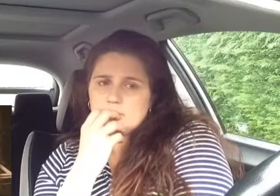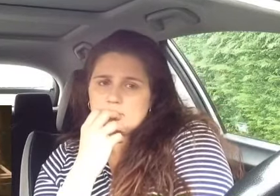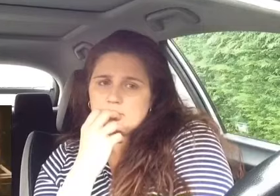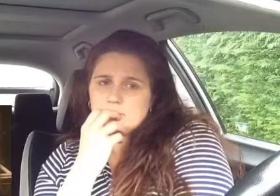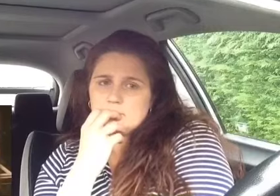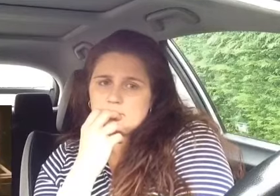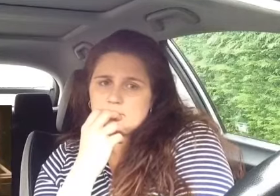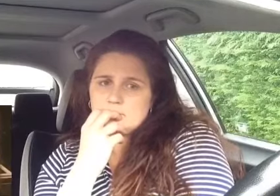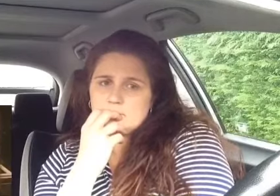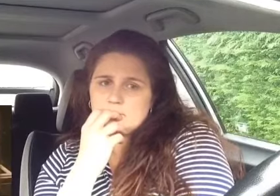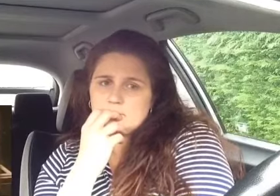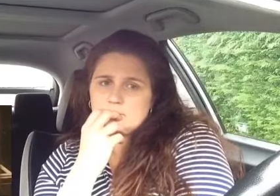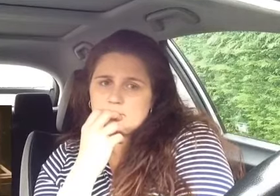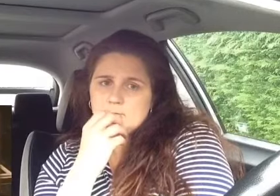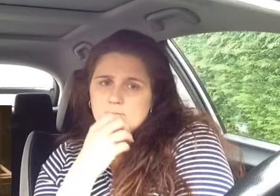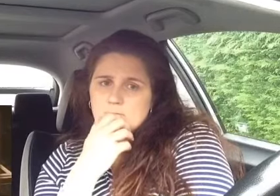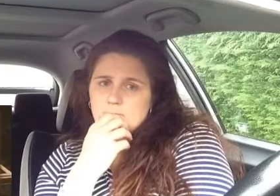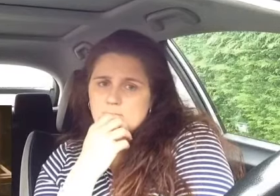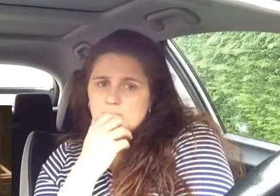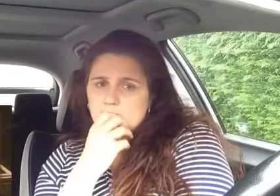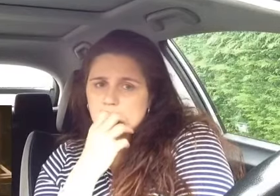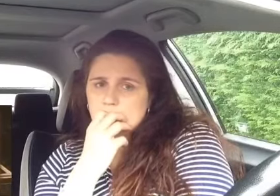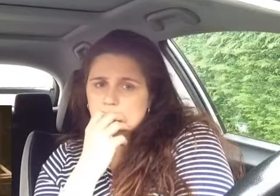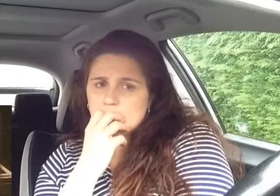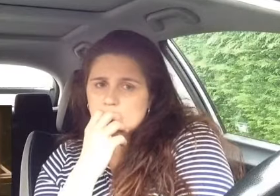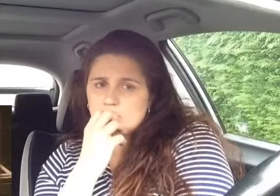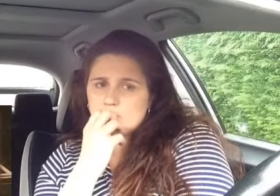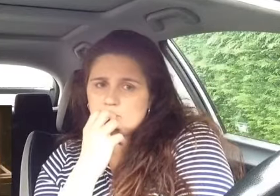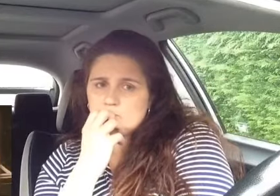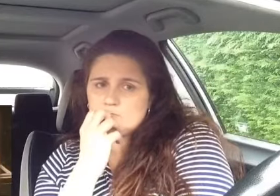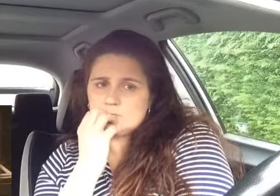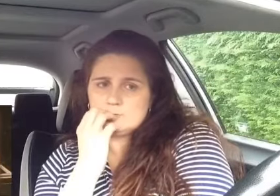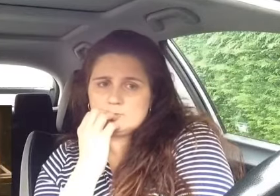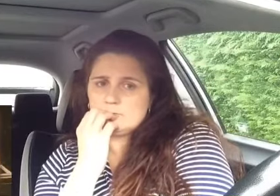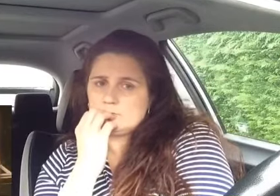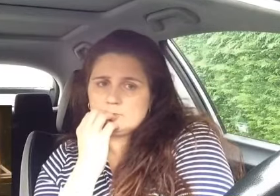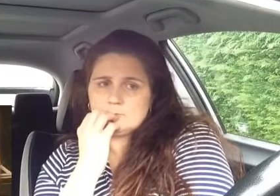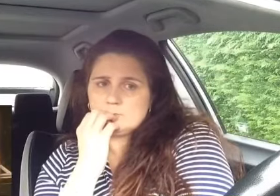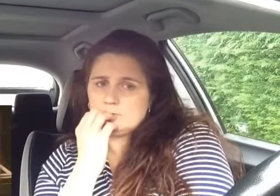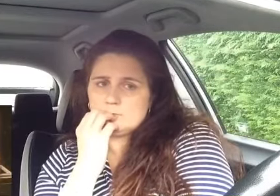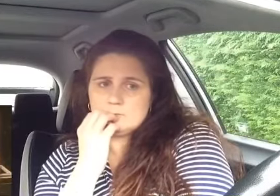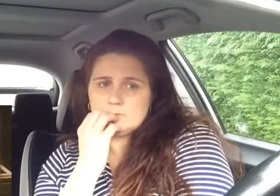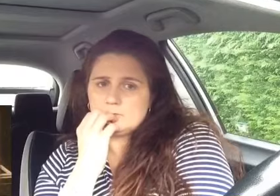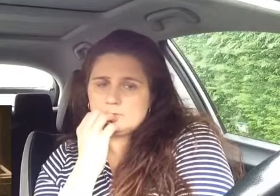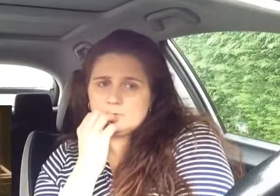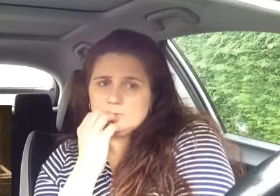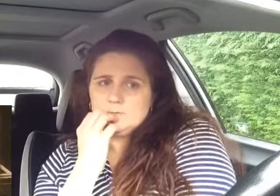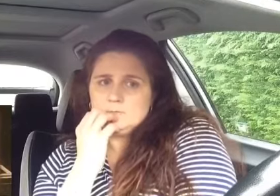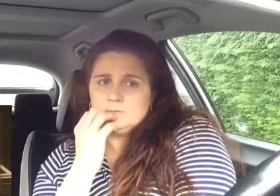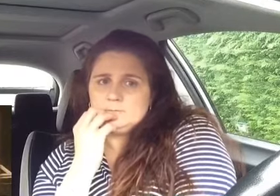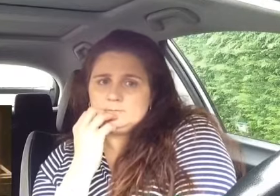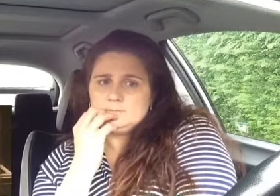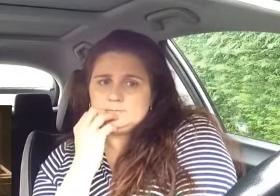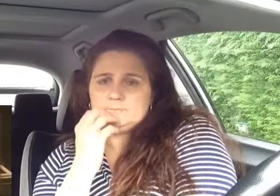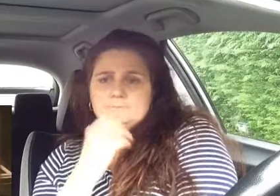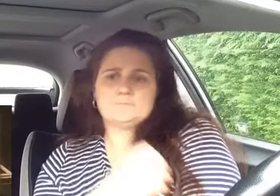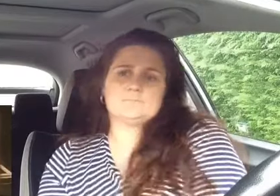drive or what kind of fancy clothes you put on you will never be them they're always gonna look at you as nothing but a little monkey